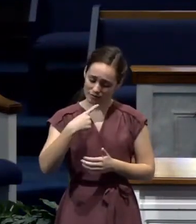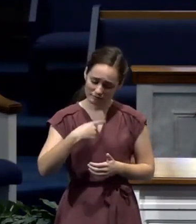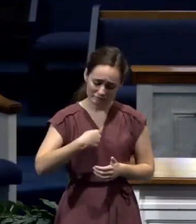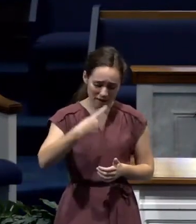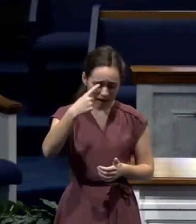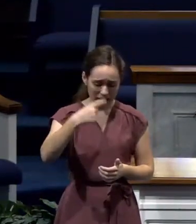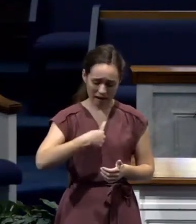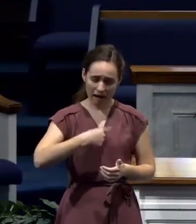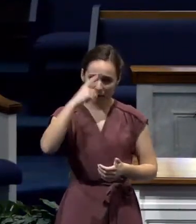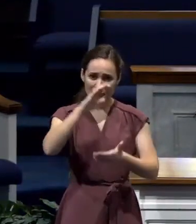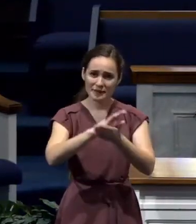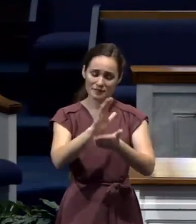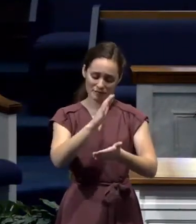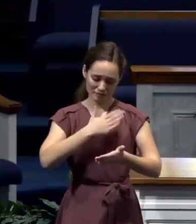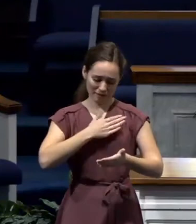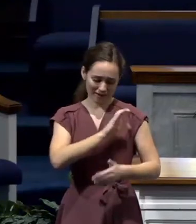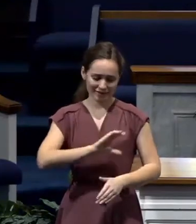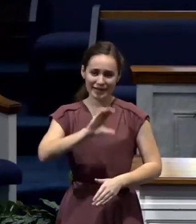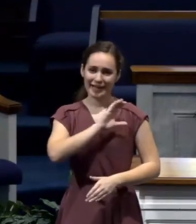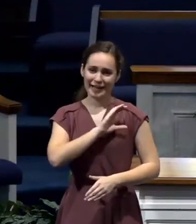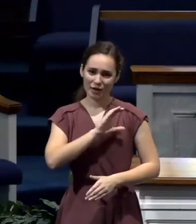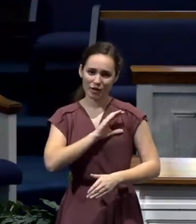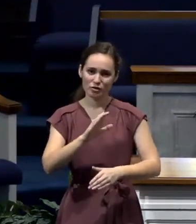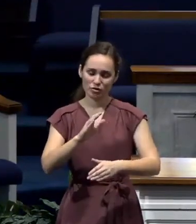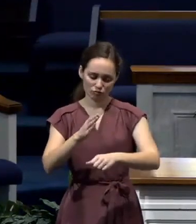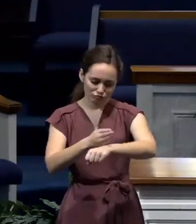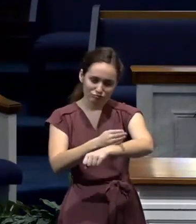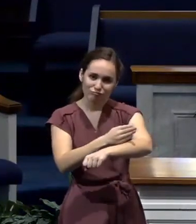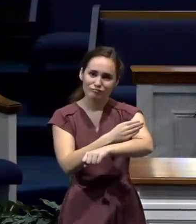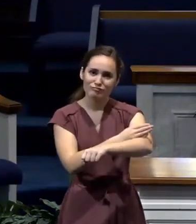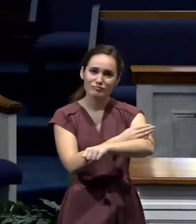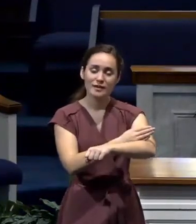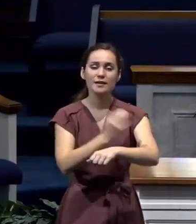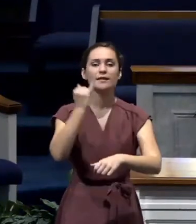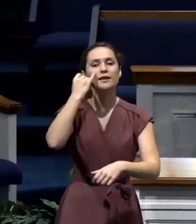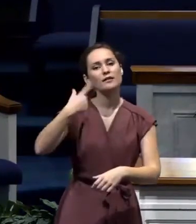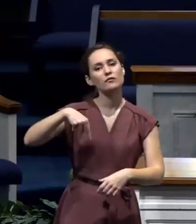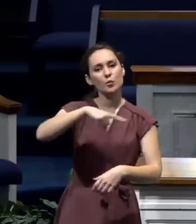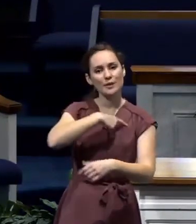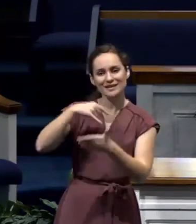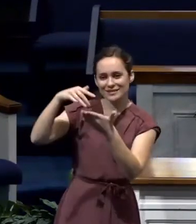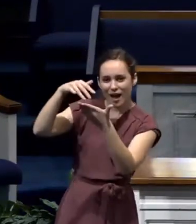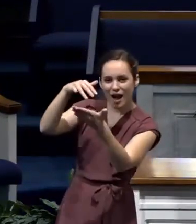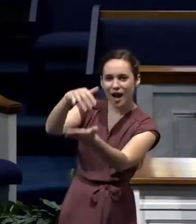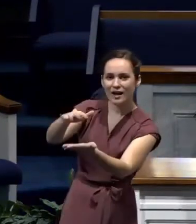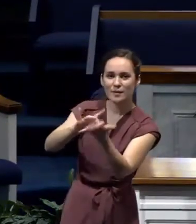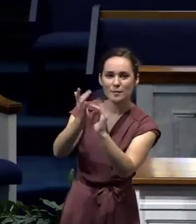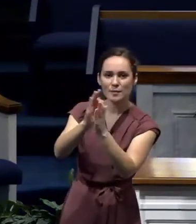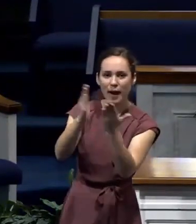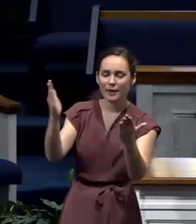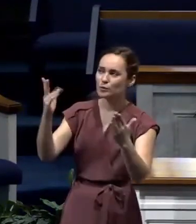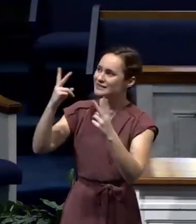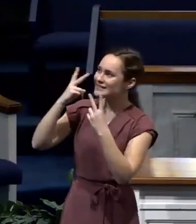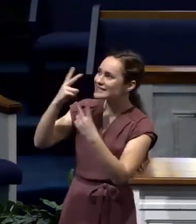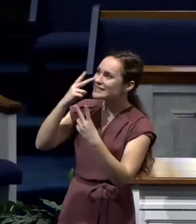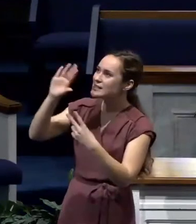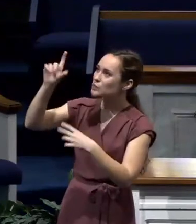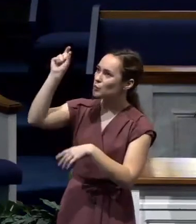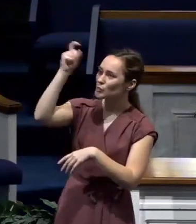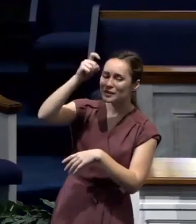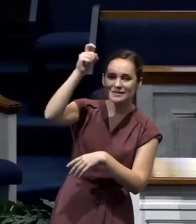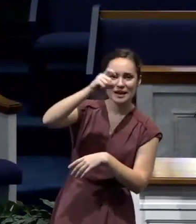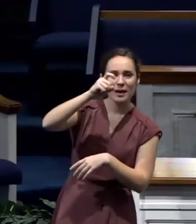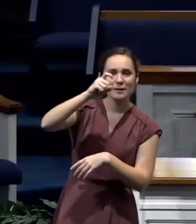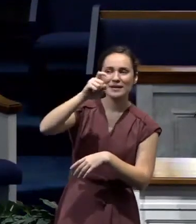we will look deeply with the wisdom of God, we can see that God's doing all these things. Even now